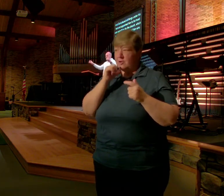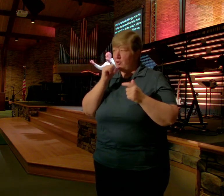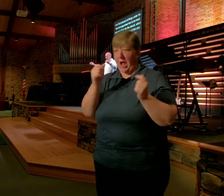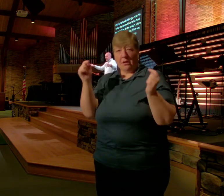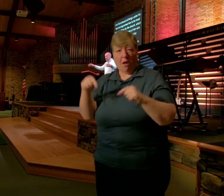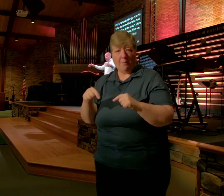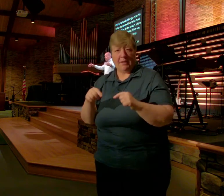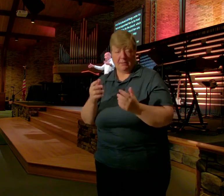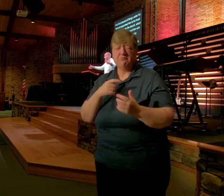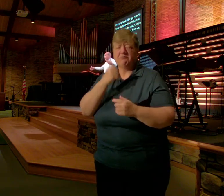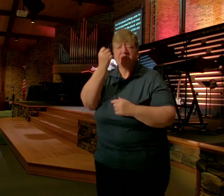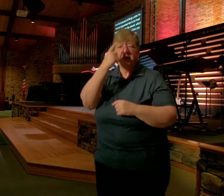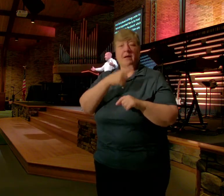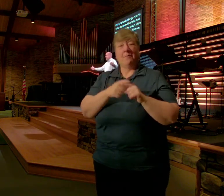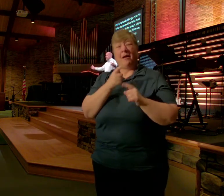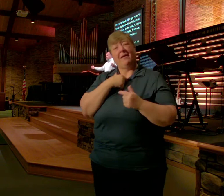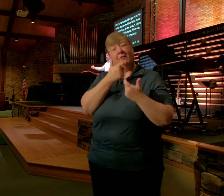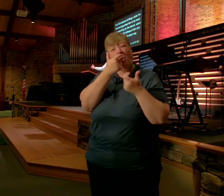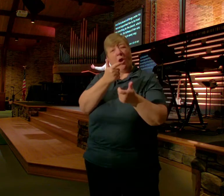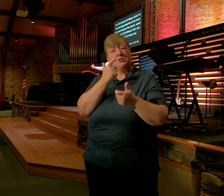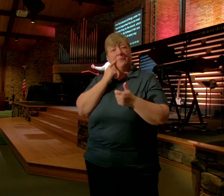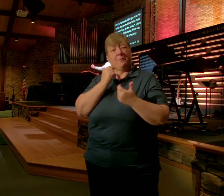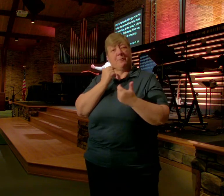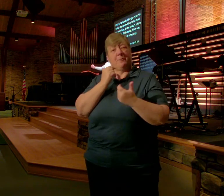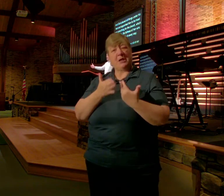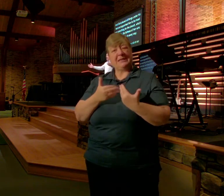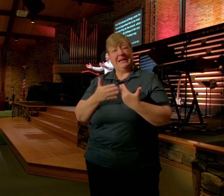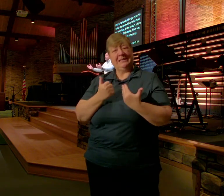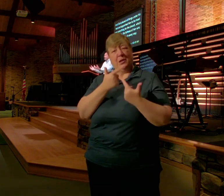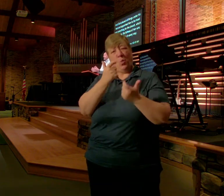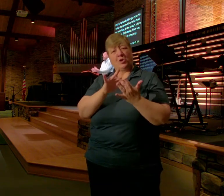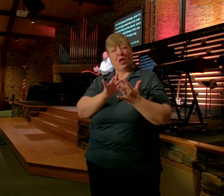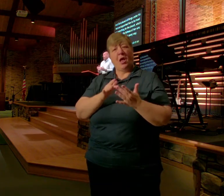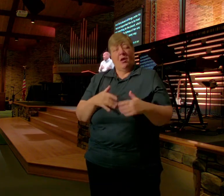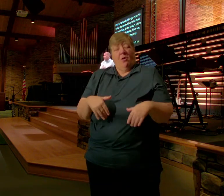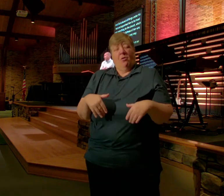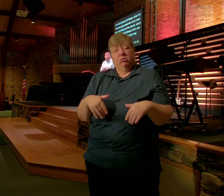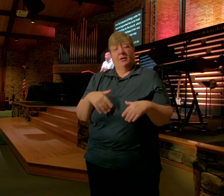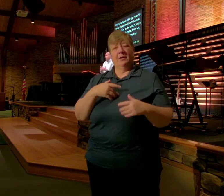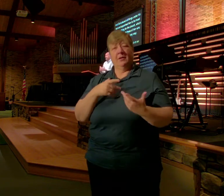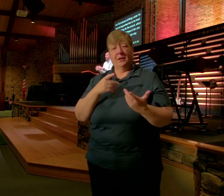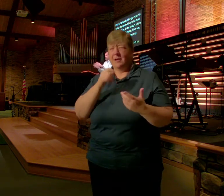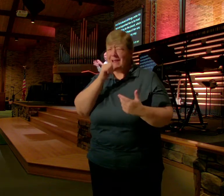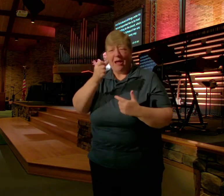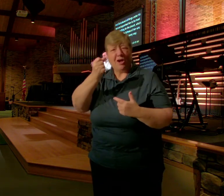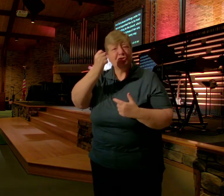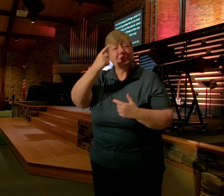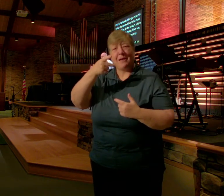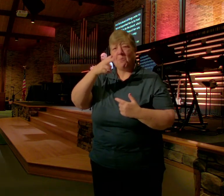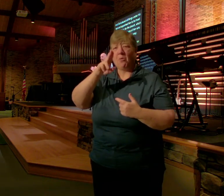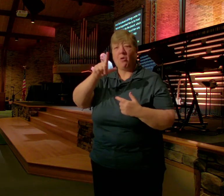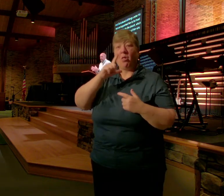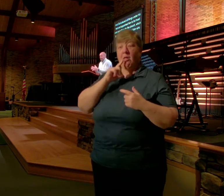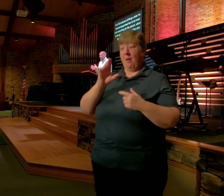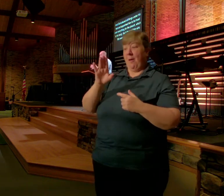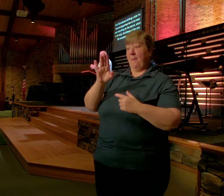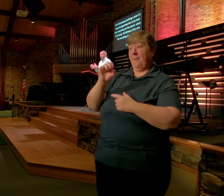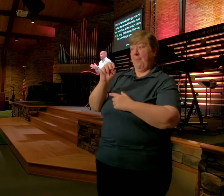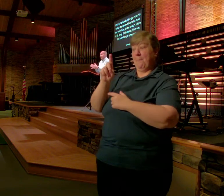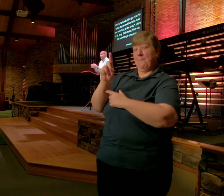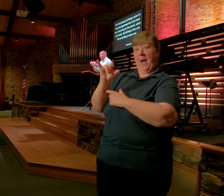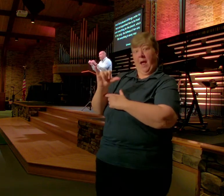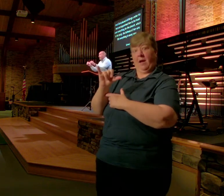Simply for convenience Sake Not understanding What Paul is teaching Here The body Of believers